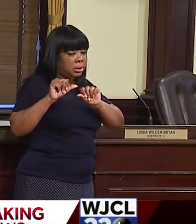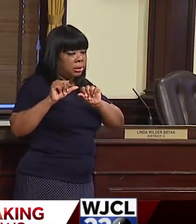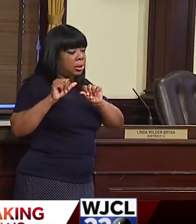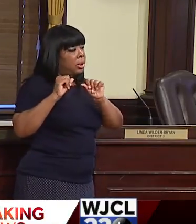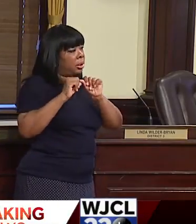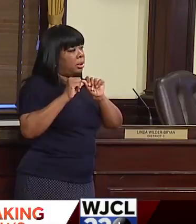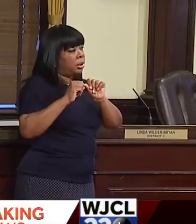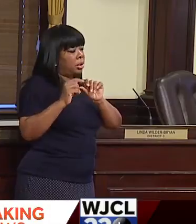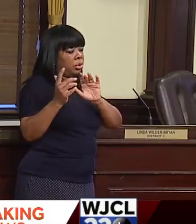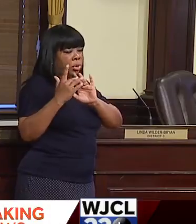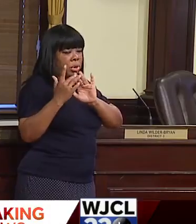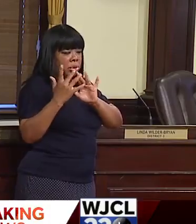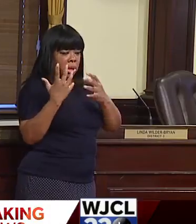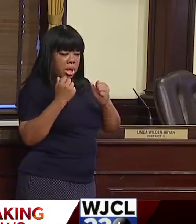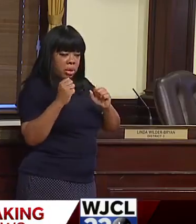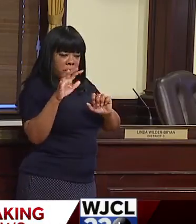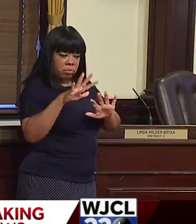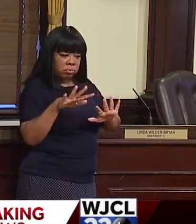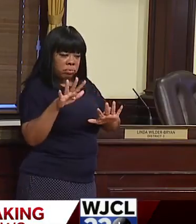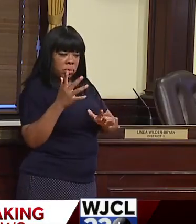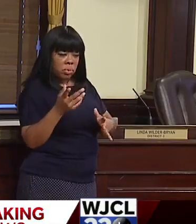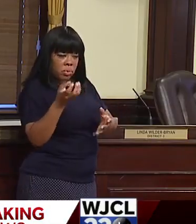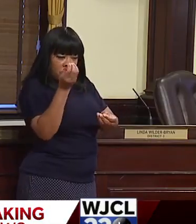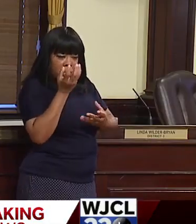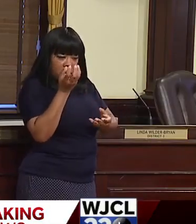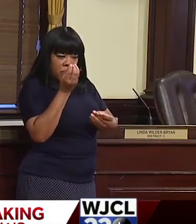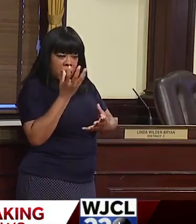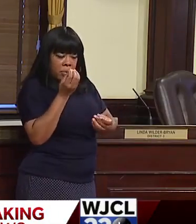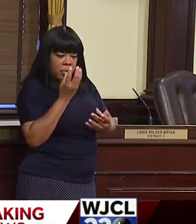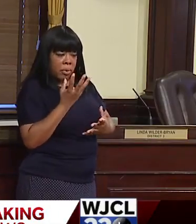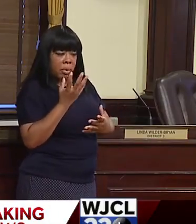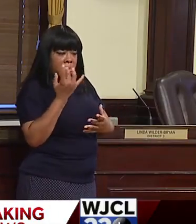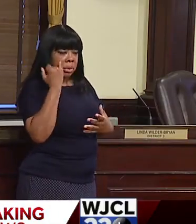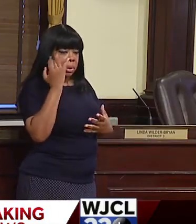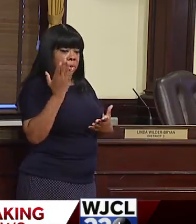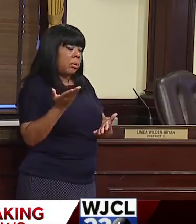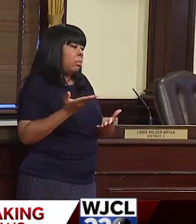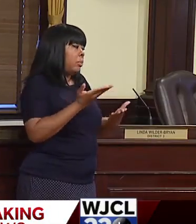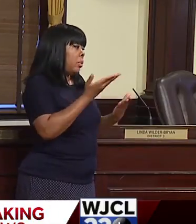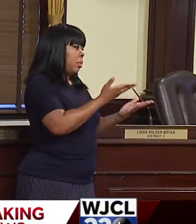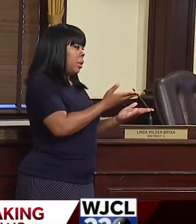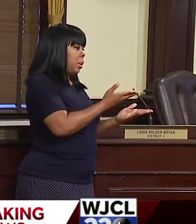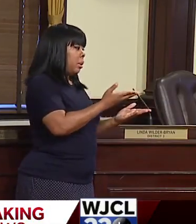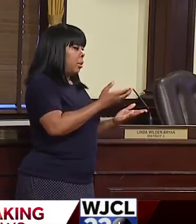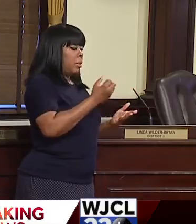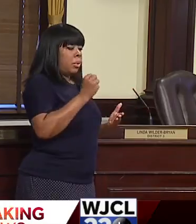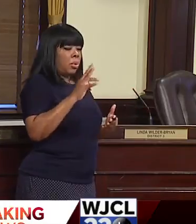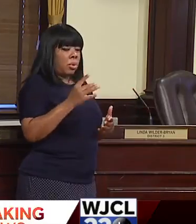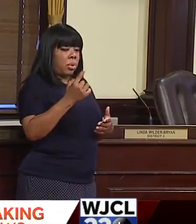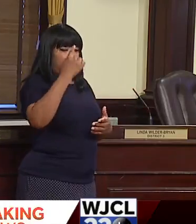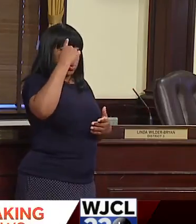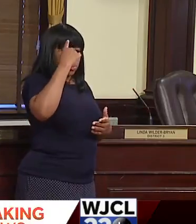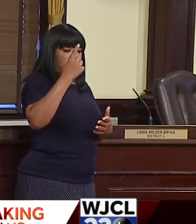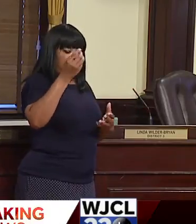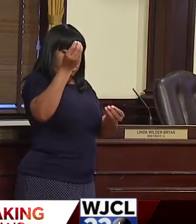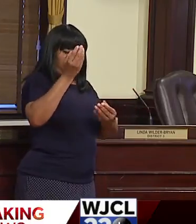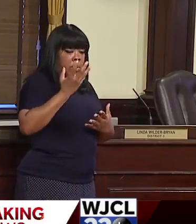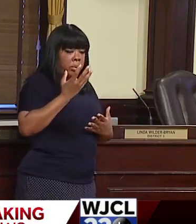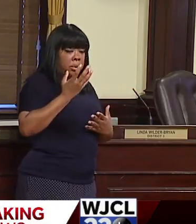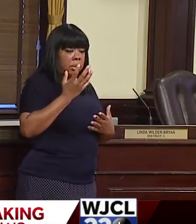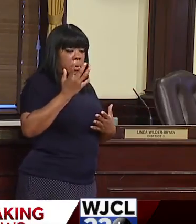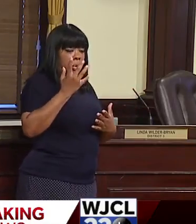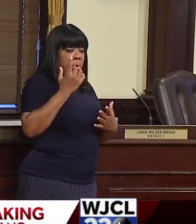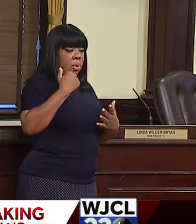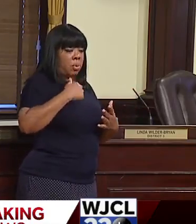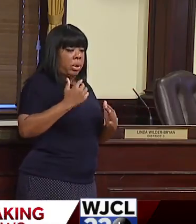with our health district. Um, and should we get a recommendation or should we get the thought that we're there